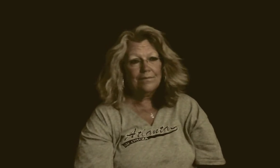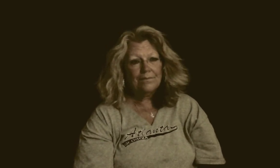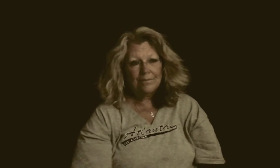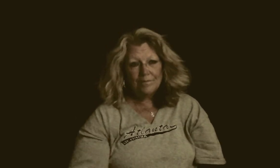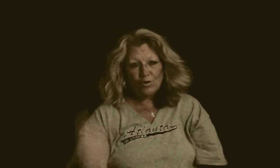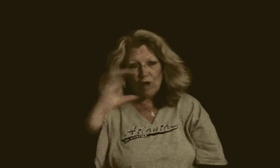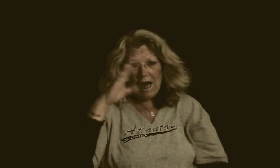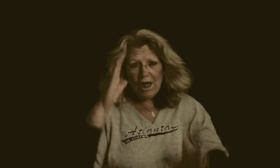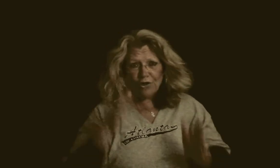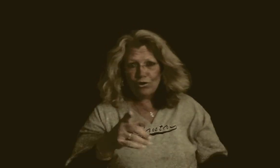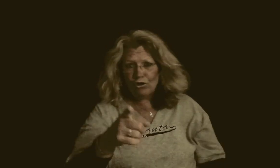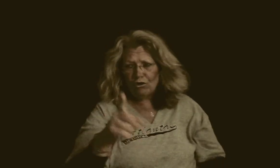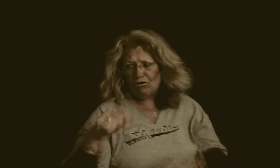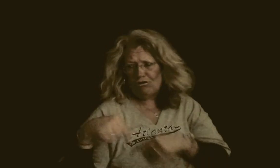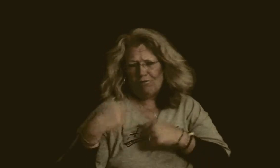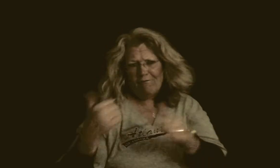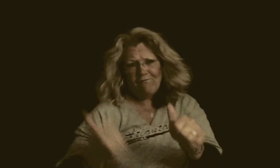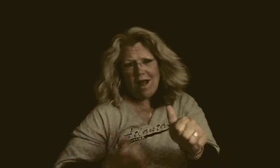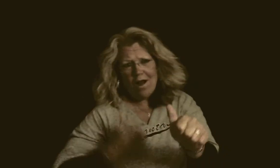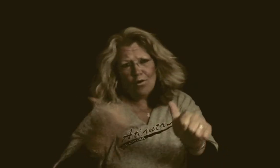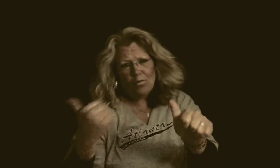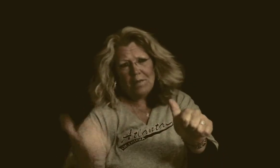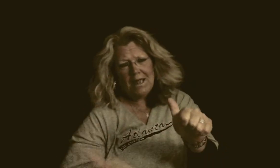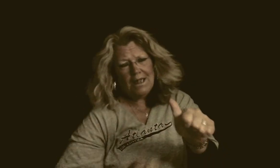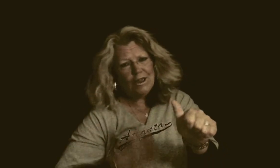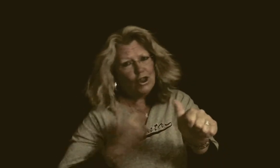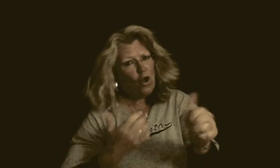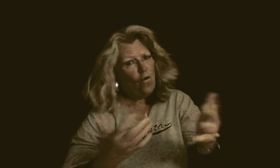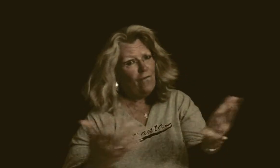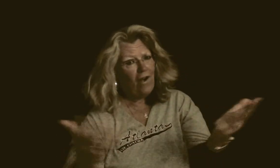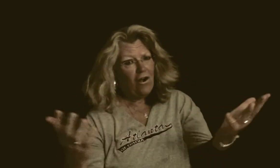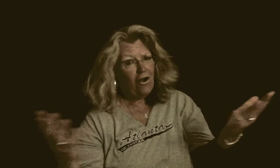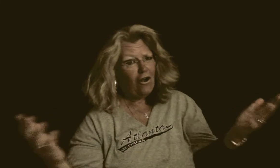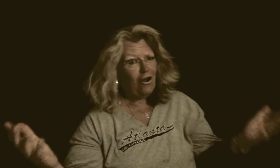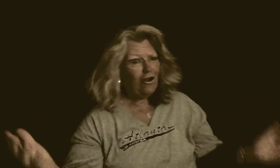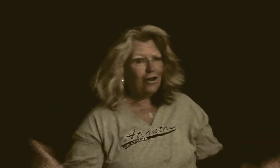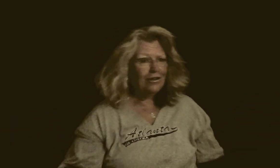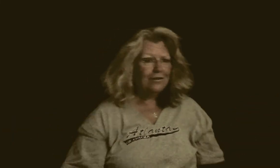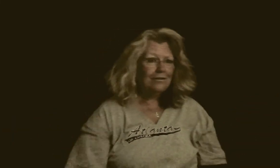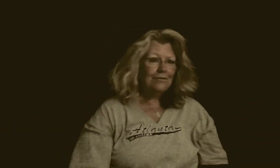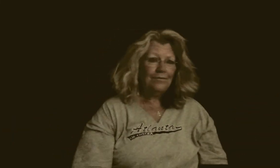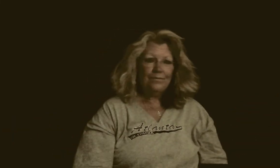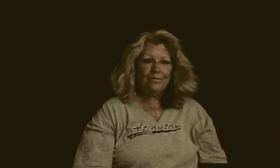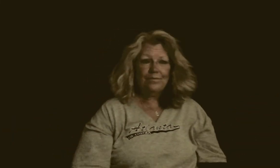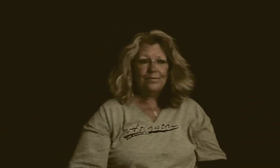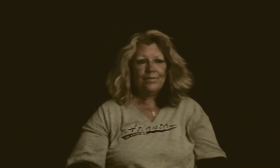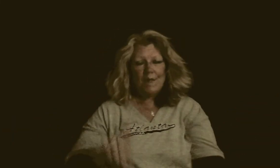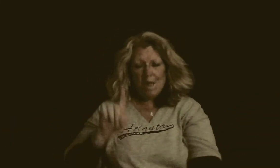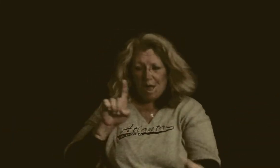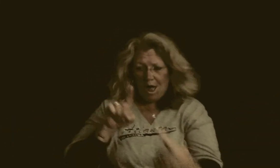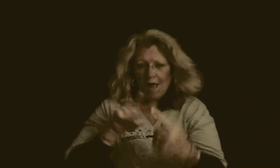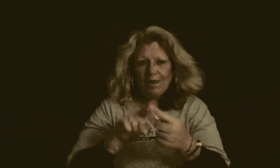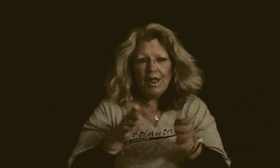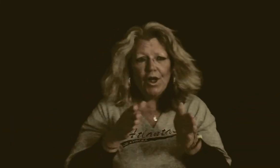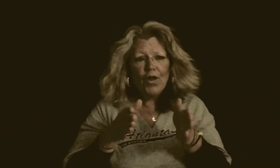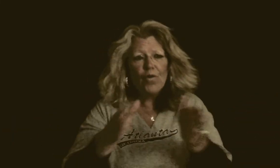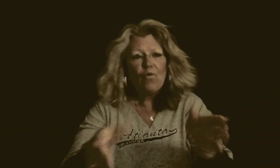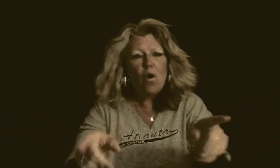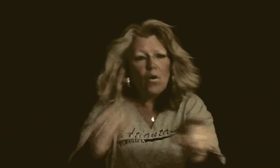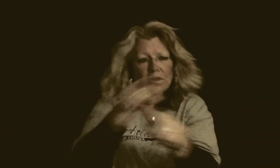Stranger, you followed me so far Until the roads